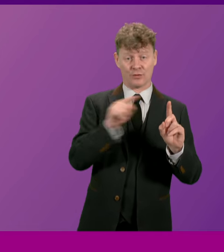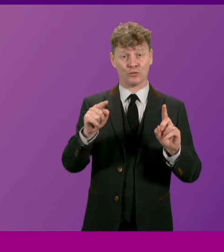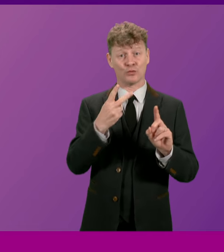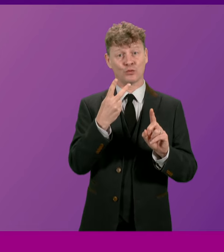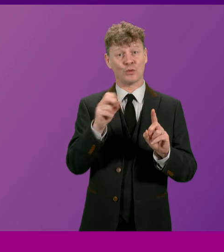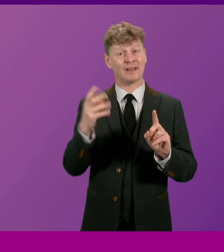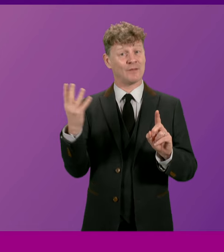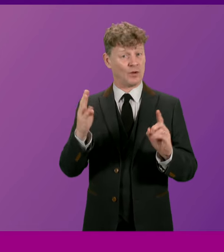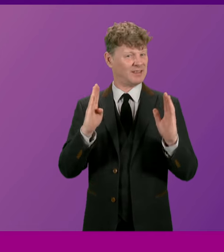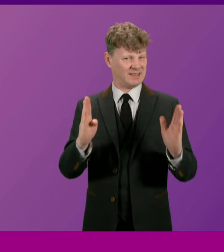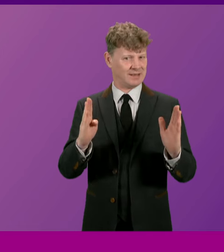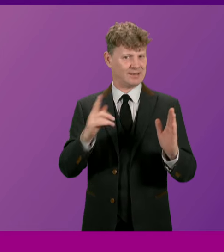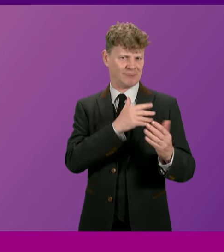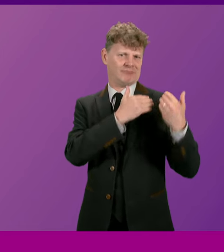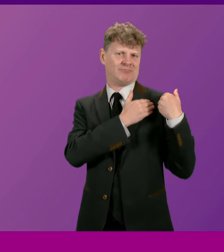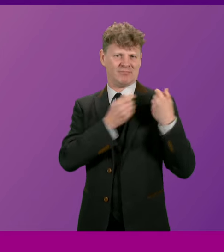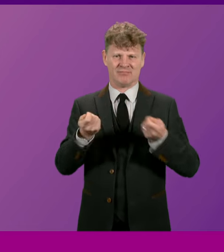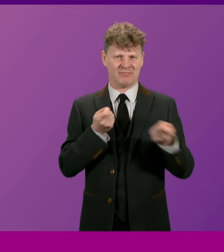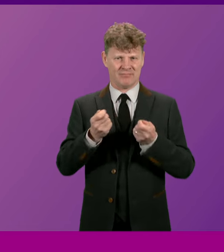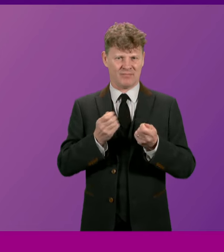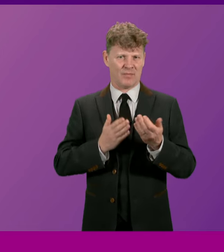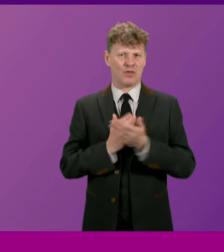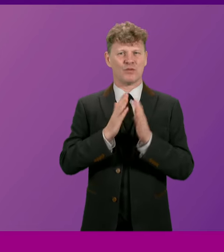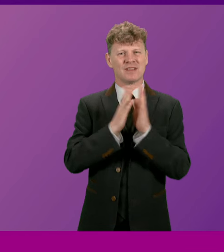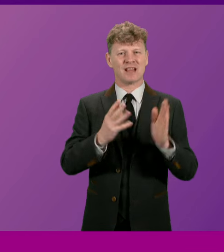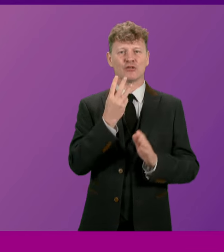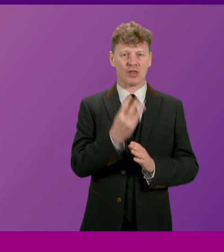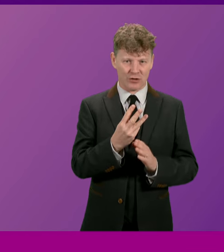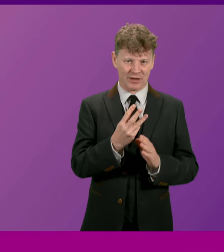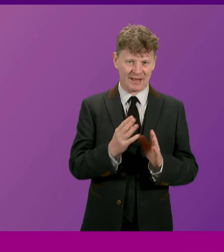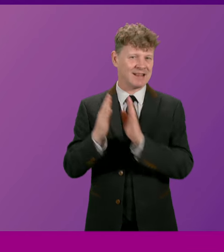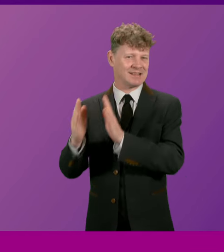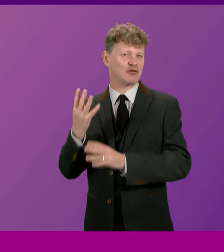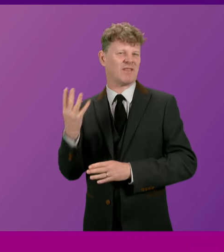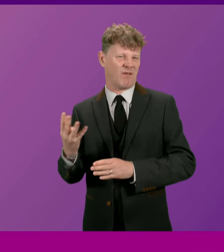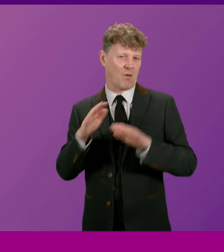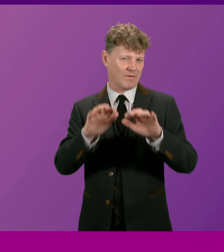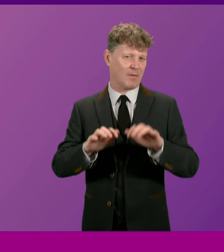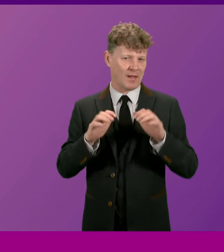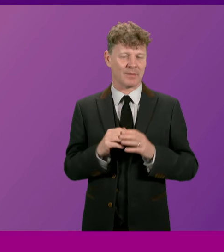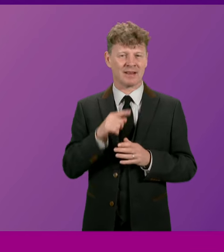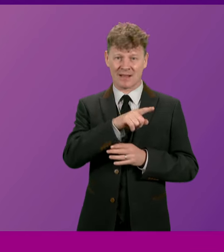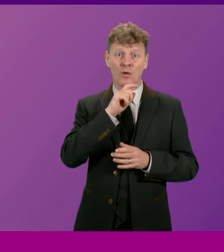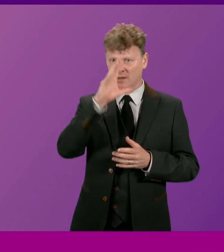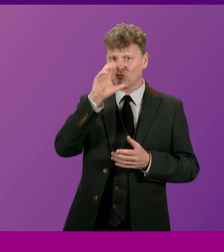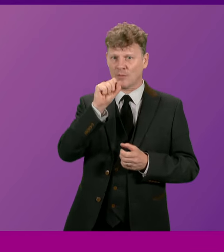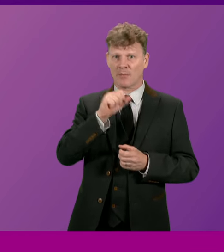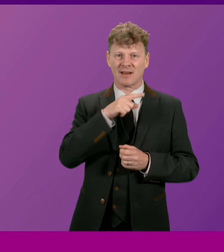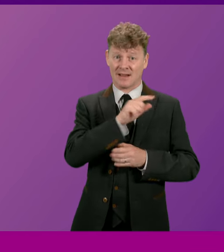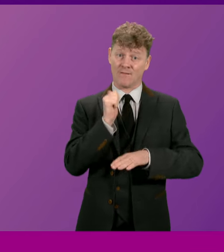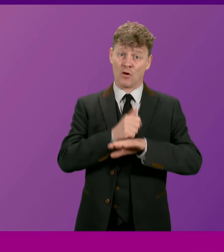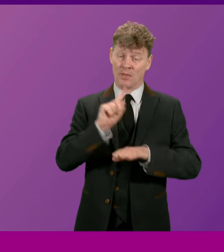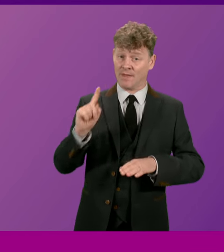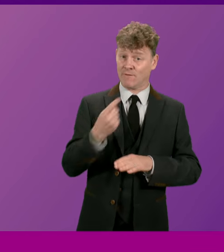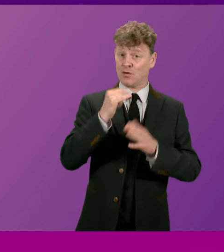2014, holding office throughout Session 3 and much of Session 4. He will be remembered for forming the first